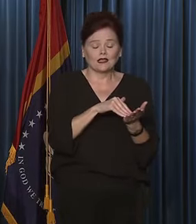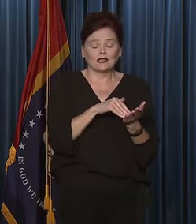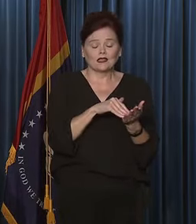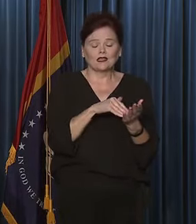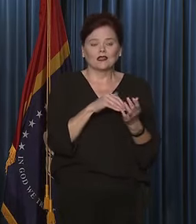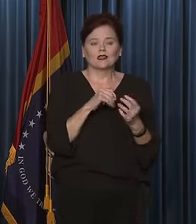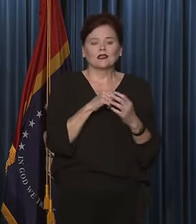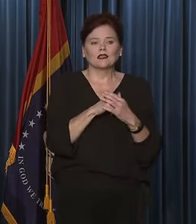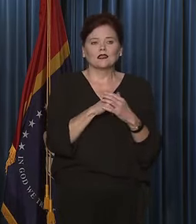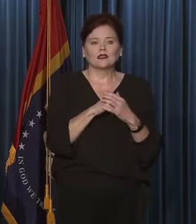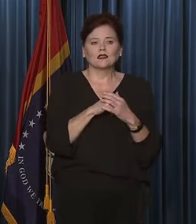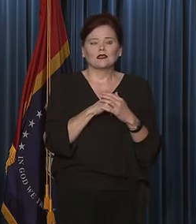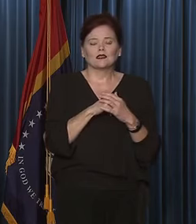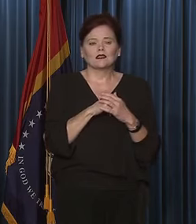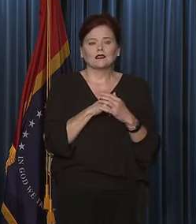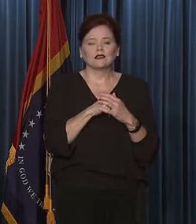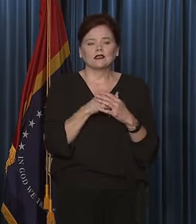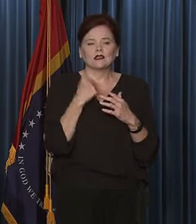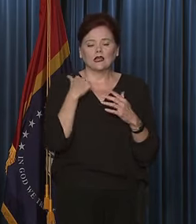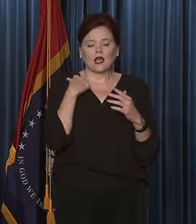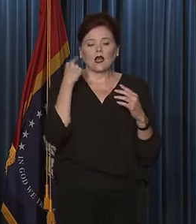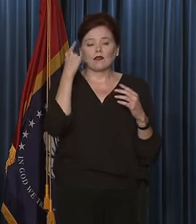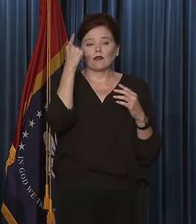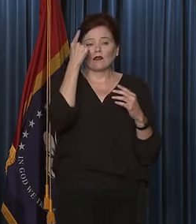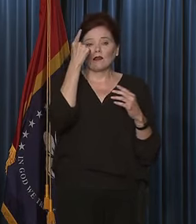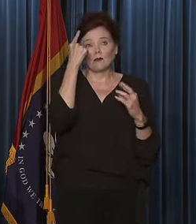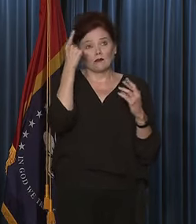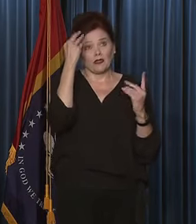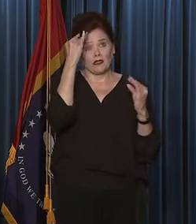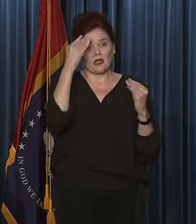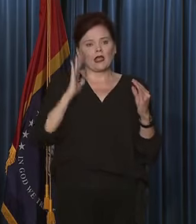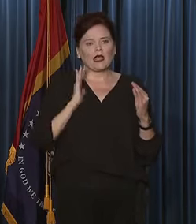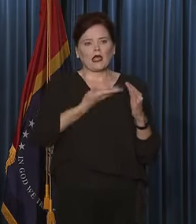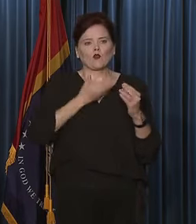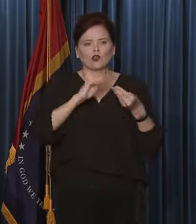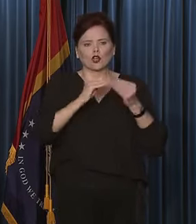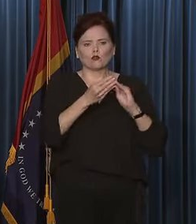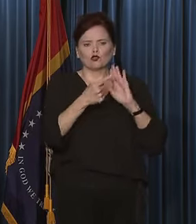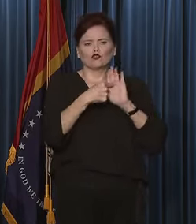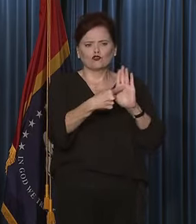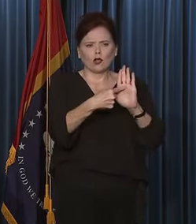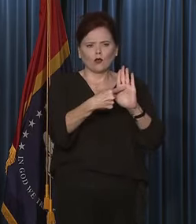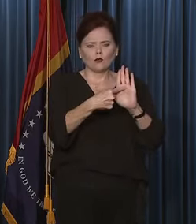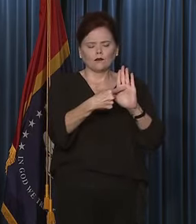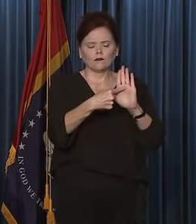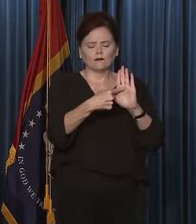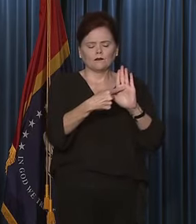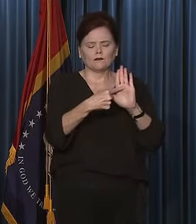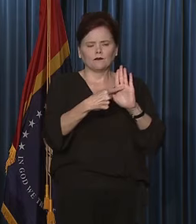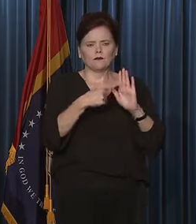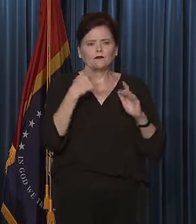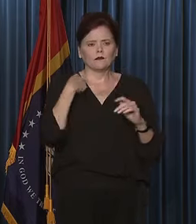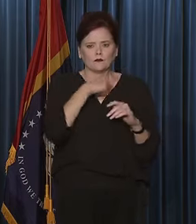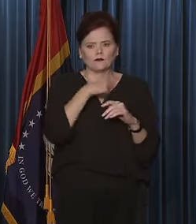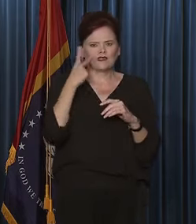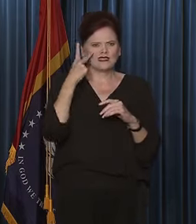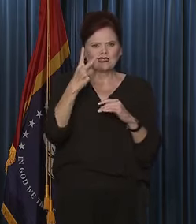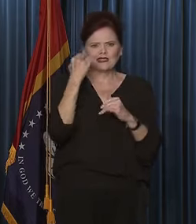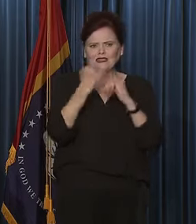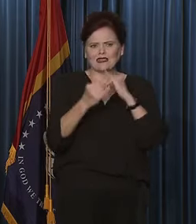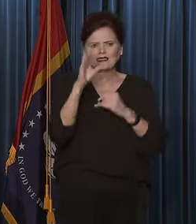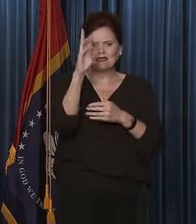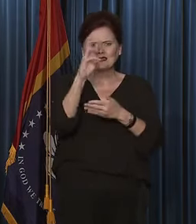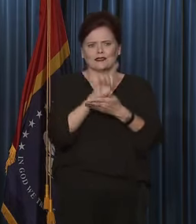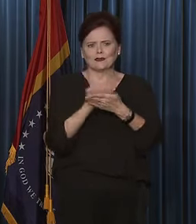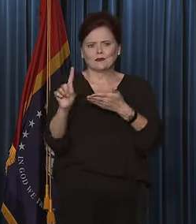and I think our numbers really show that, as we've seen over the last six weeks,